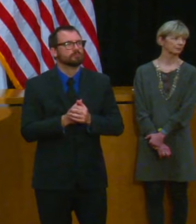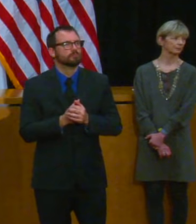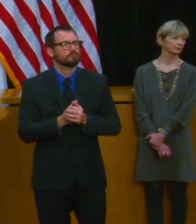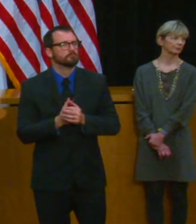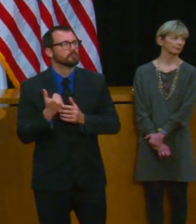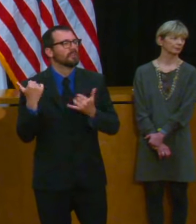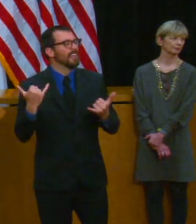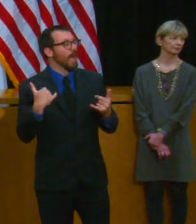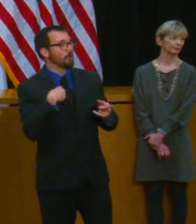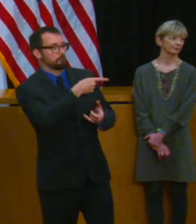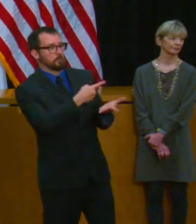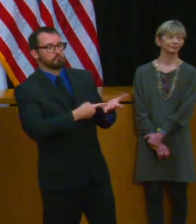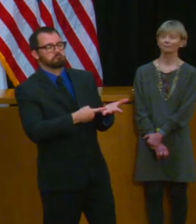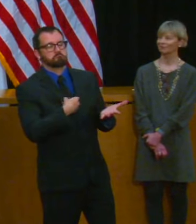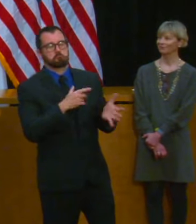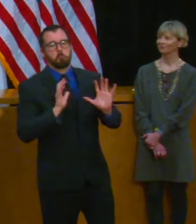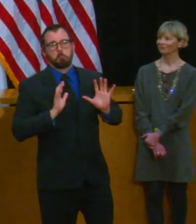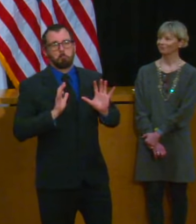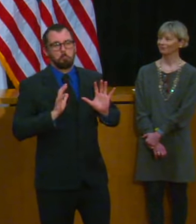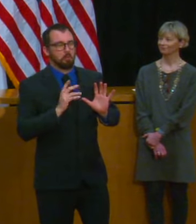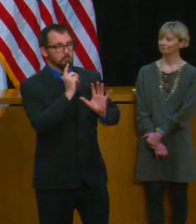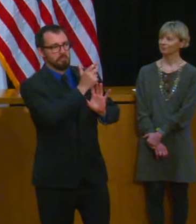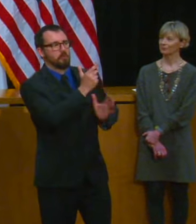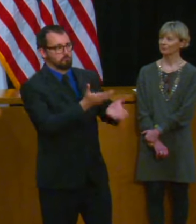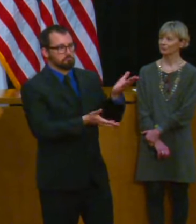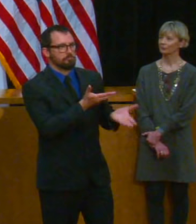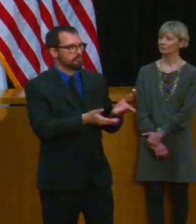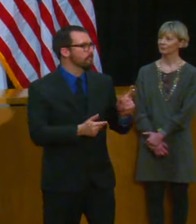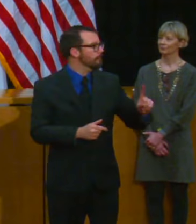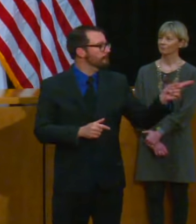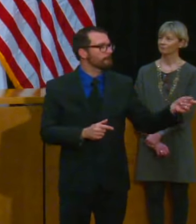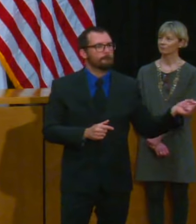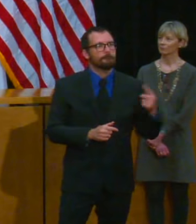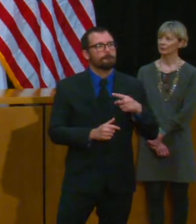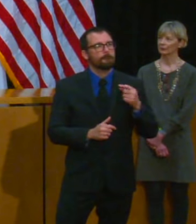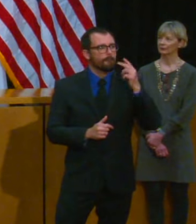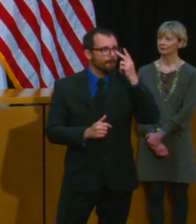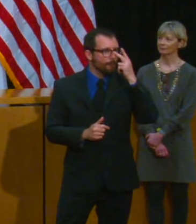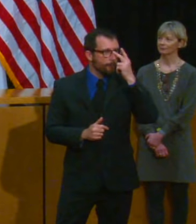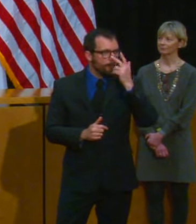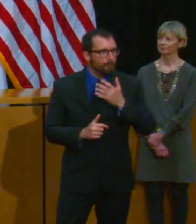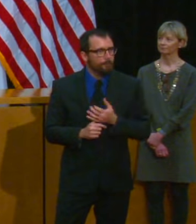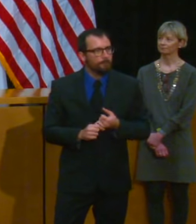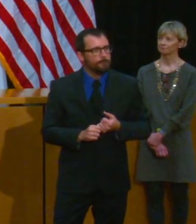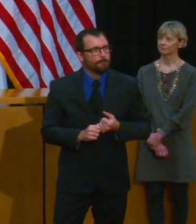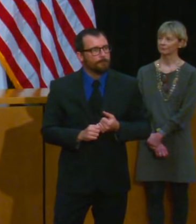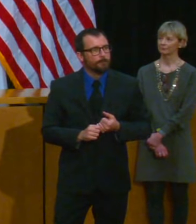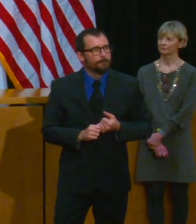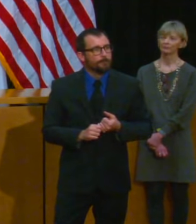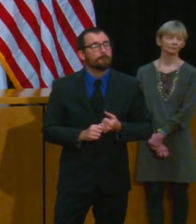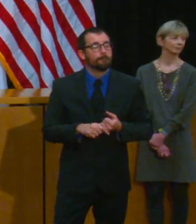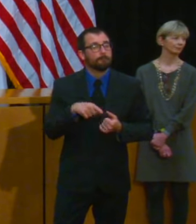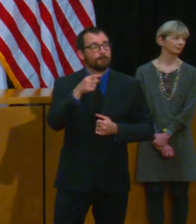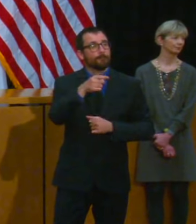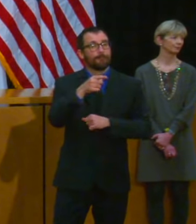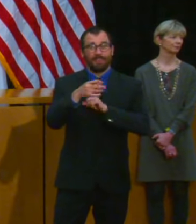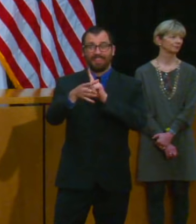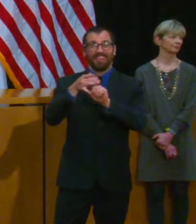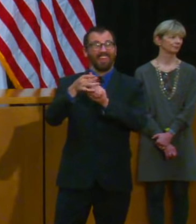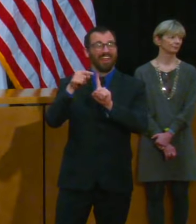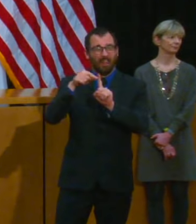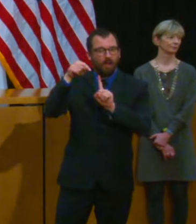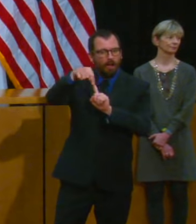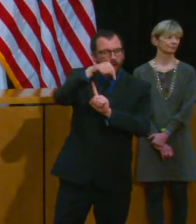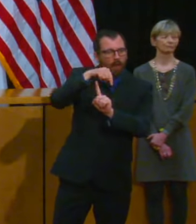phone apps for contact tracing or as one report from scientists to stop COVID-19 suggested for people to